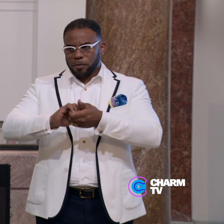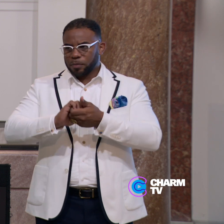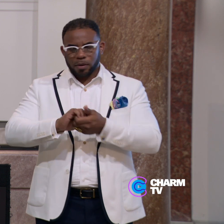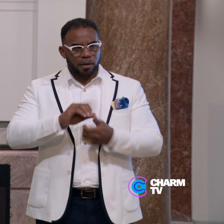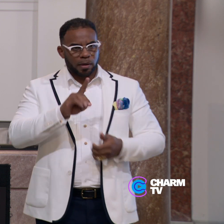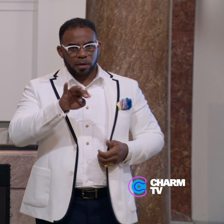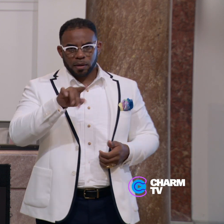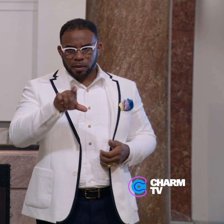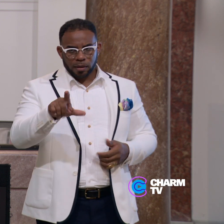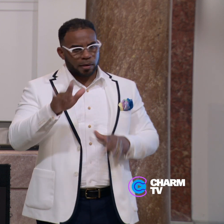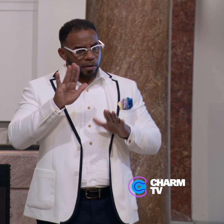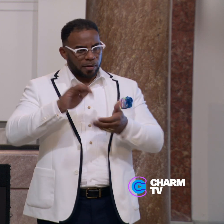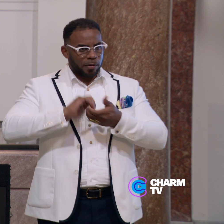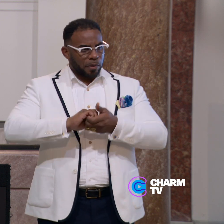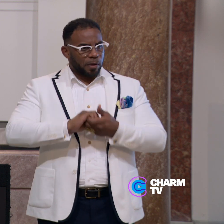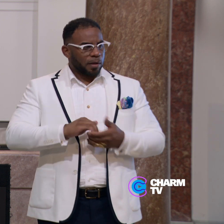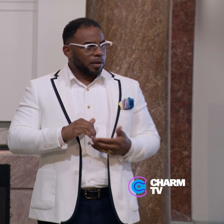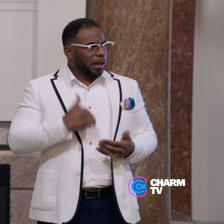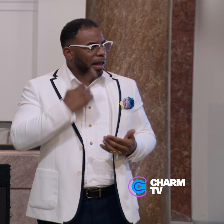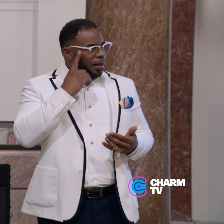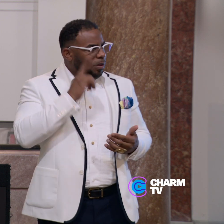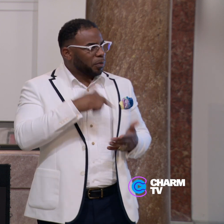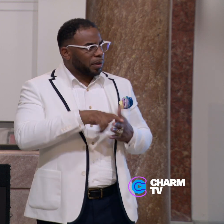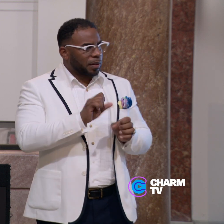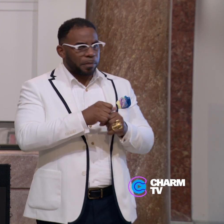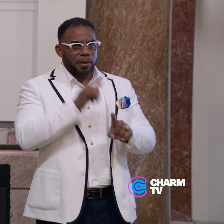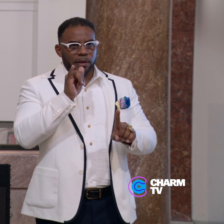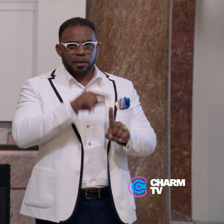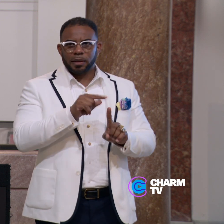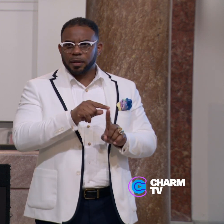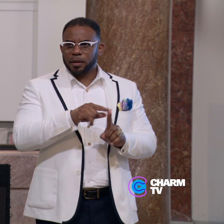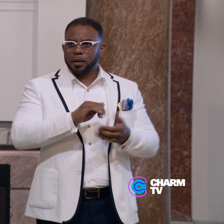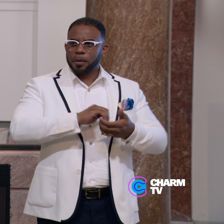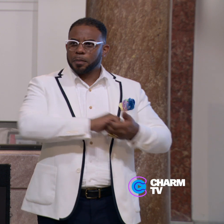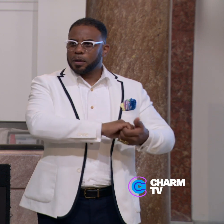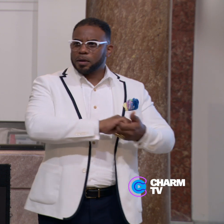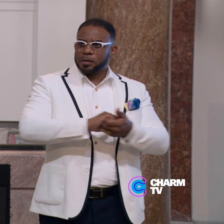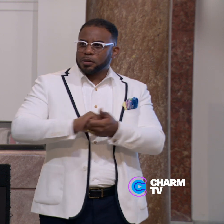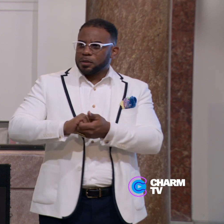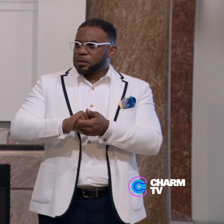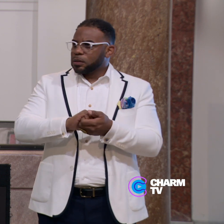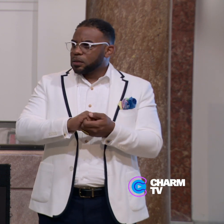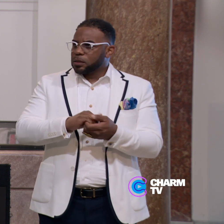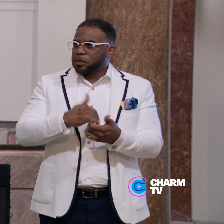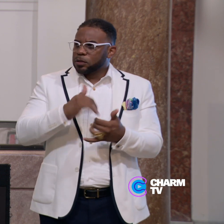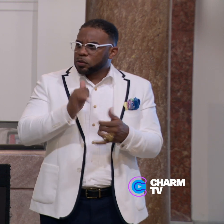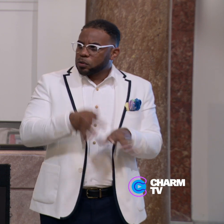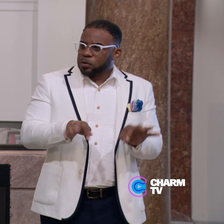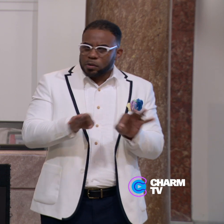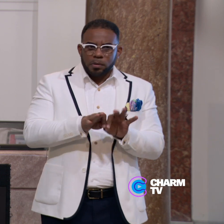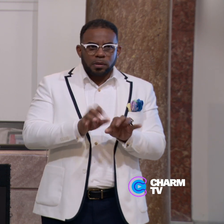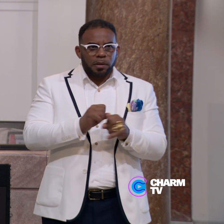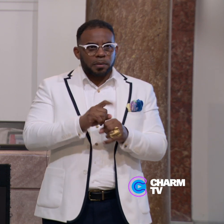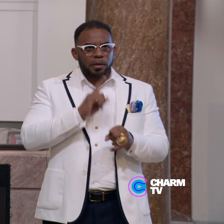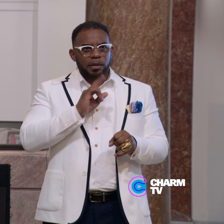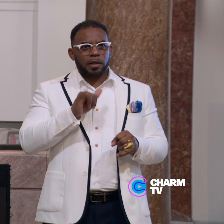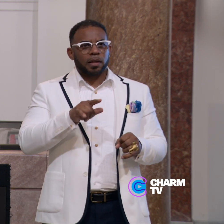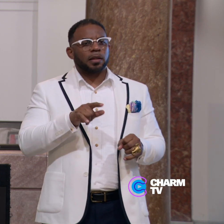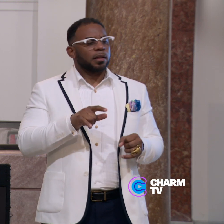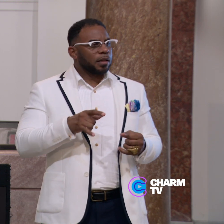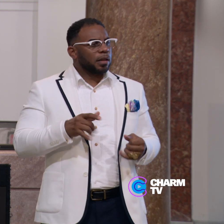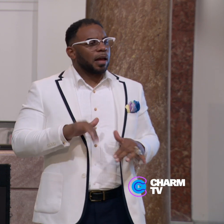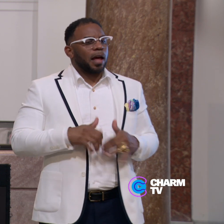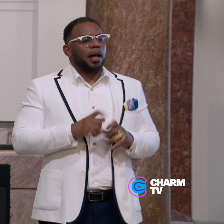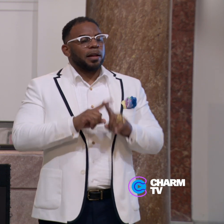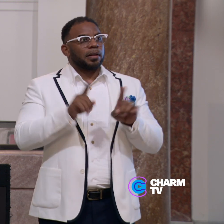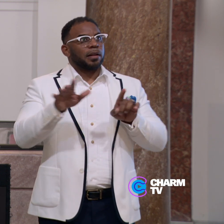Danielle has been a wonderful partner and I think what makes that partnership so important to mention is because that's how